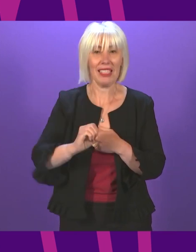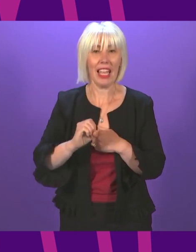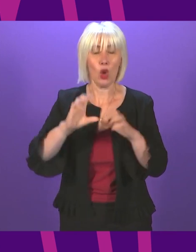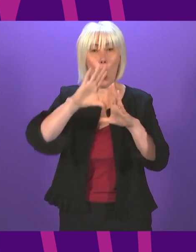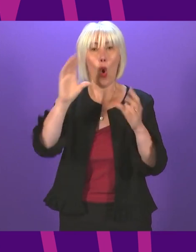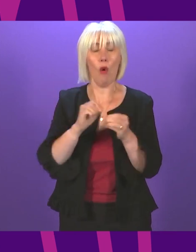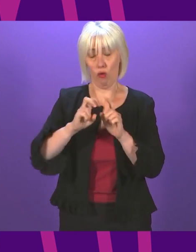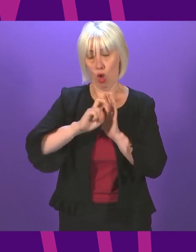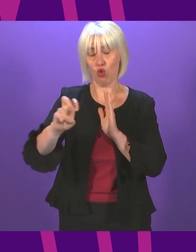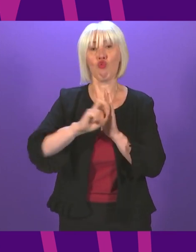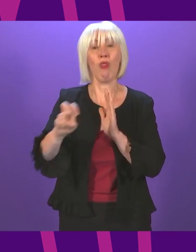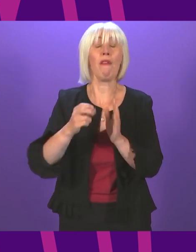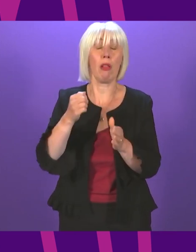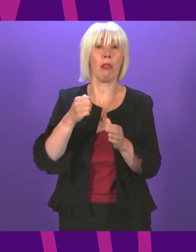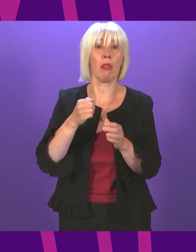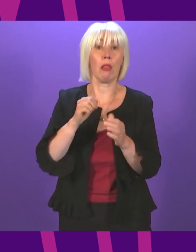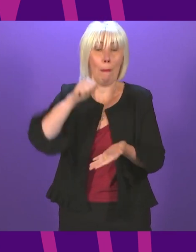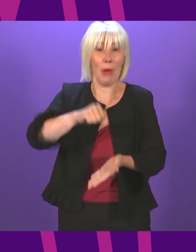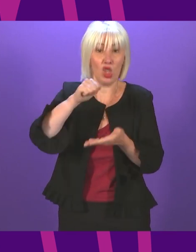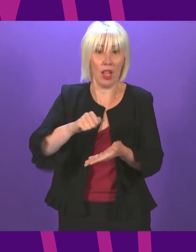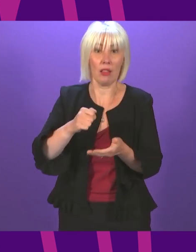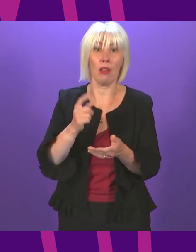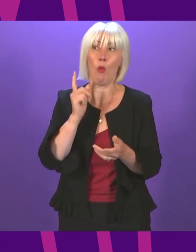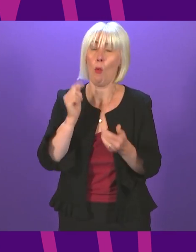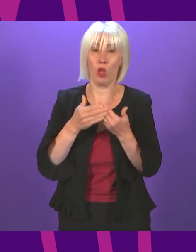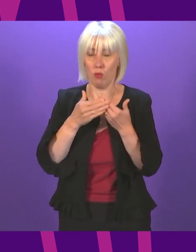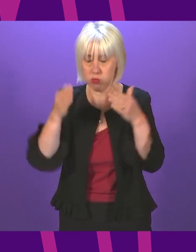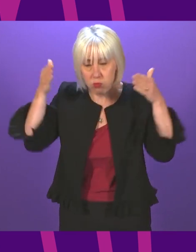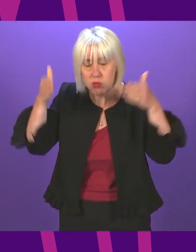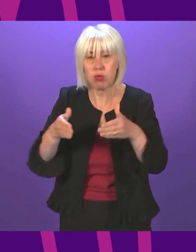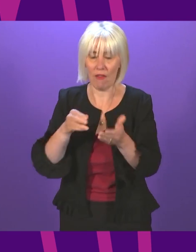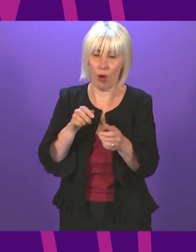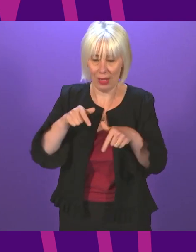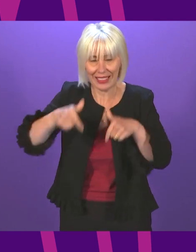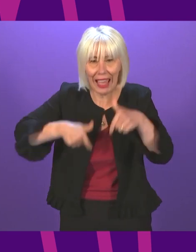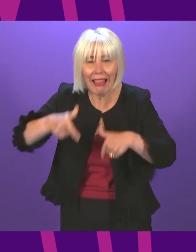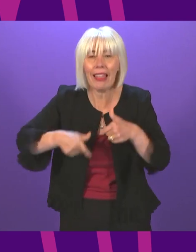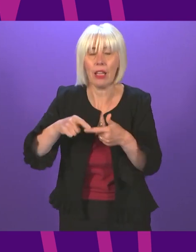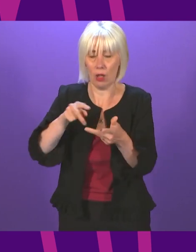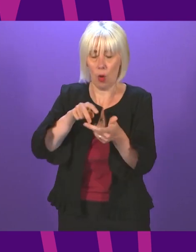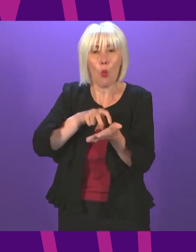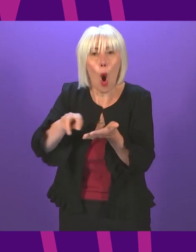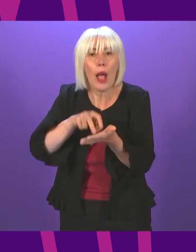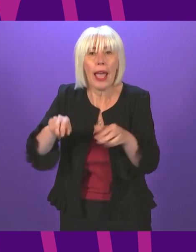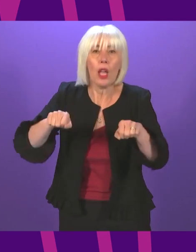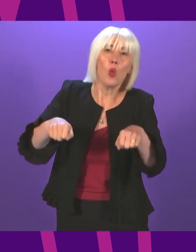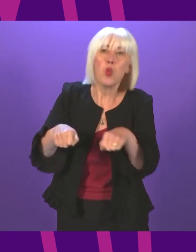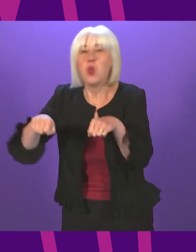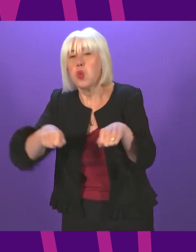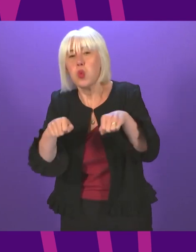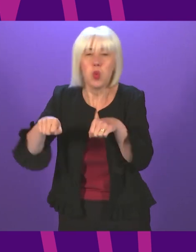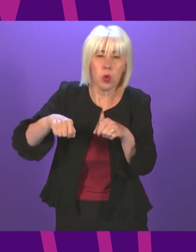budget to active travel, cycling, walking and wheeling. We will significantly increase investment in public transport.